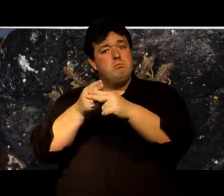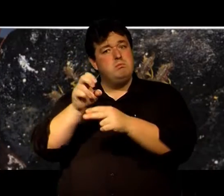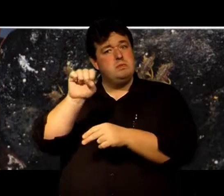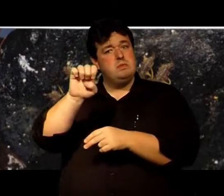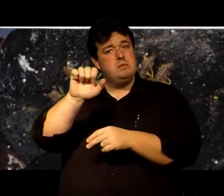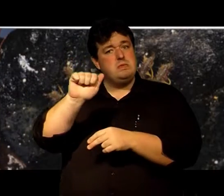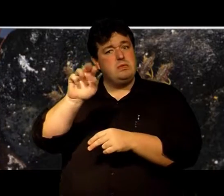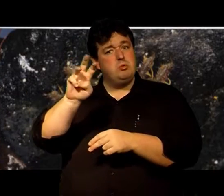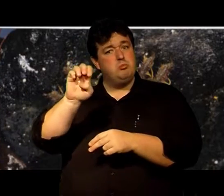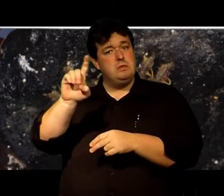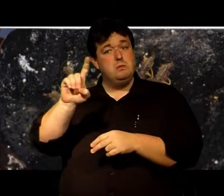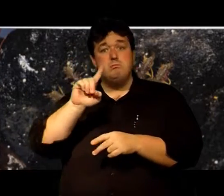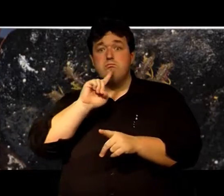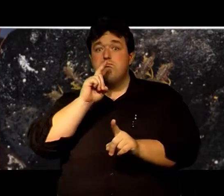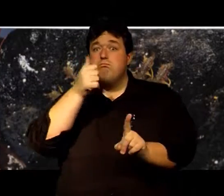This animal is the seaweed crab